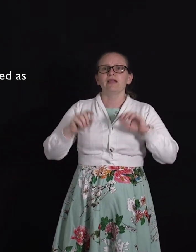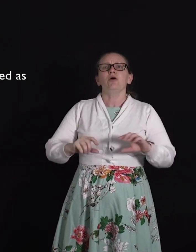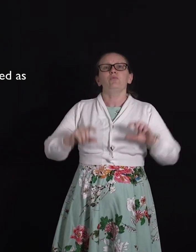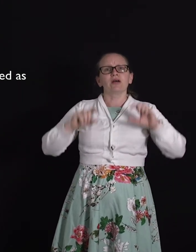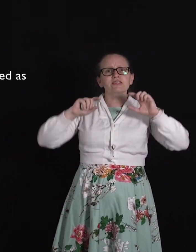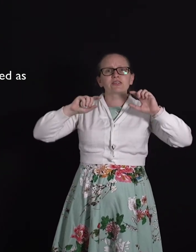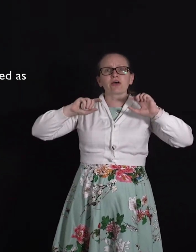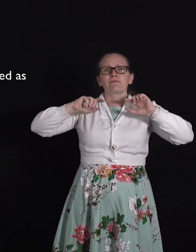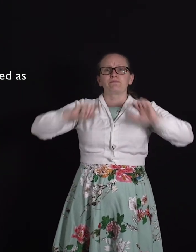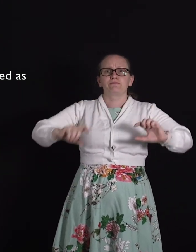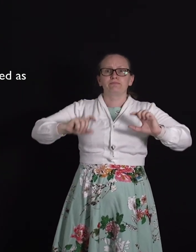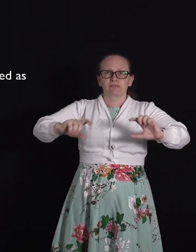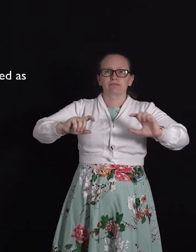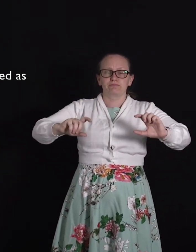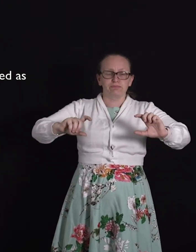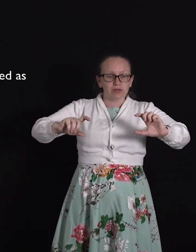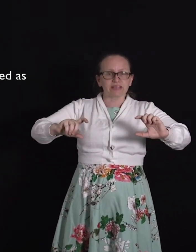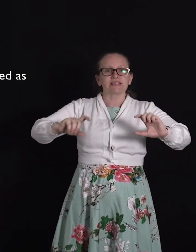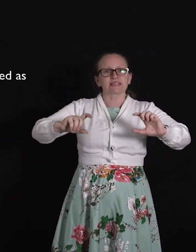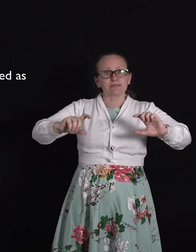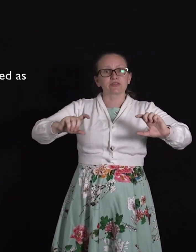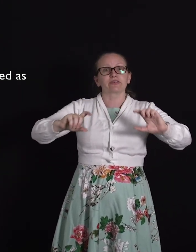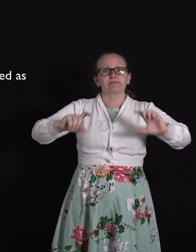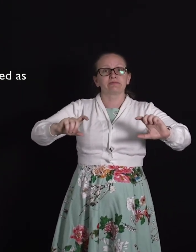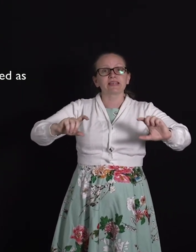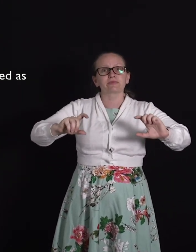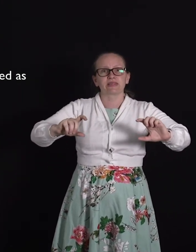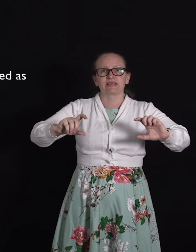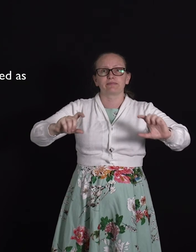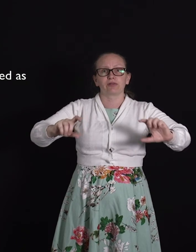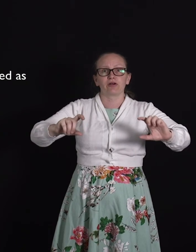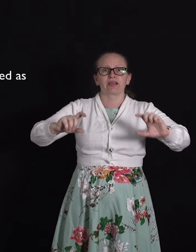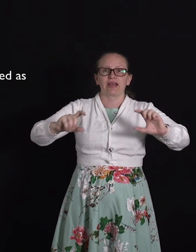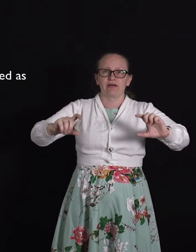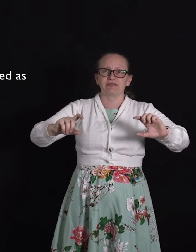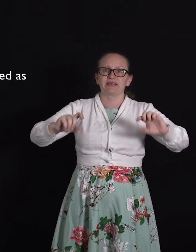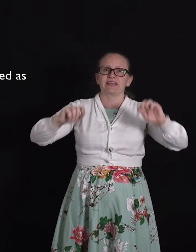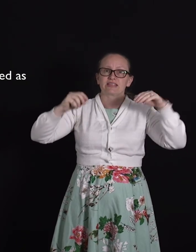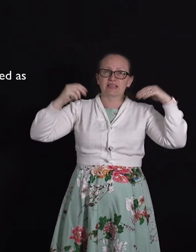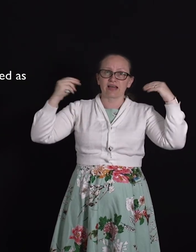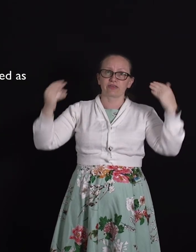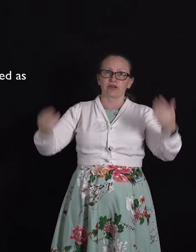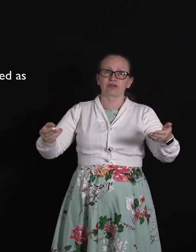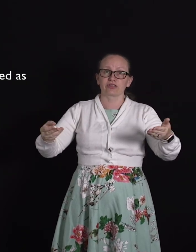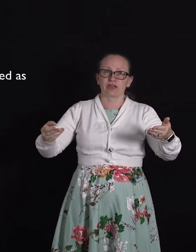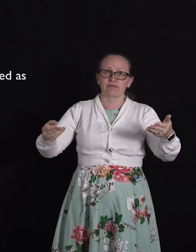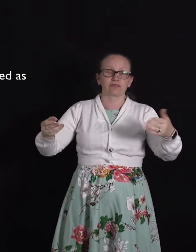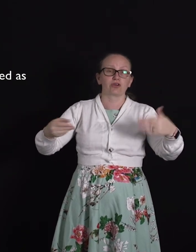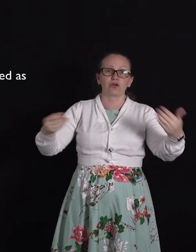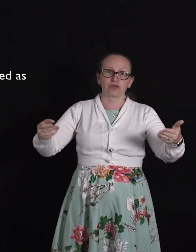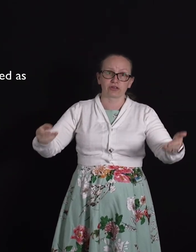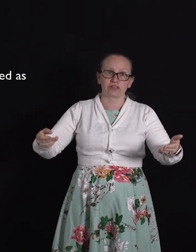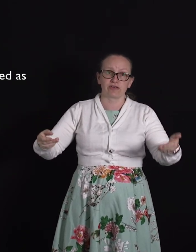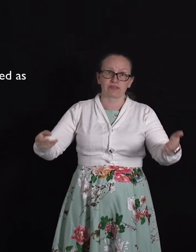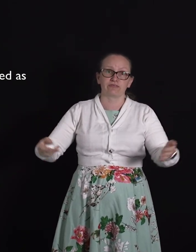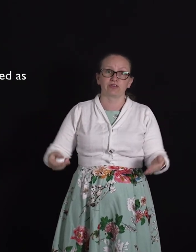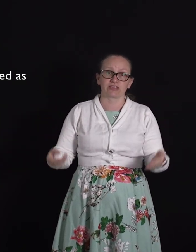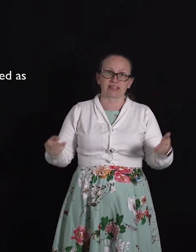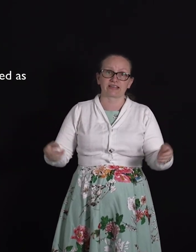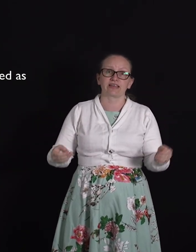Once the bullet has come to rest within the block however there's now no non-conservative forces acting.